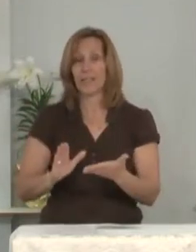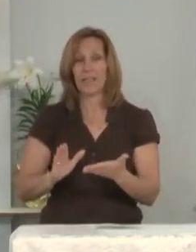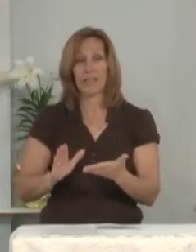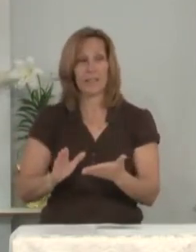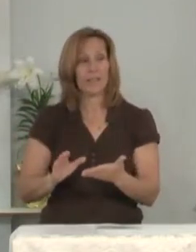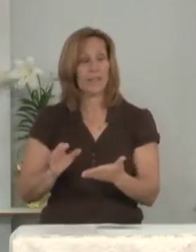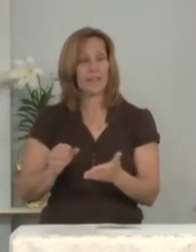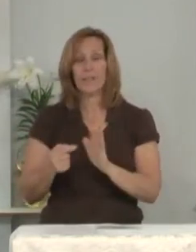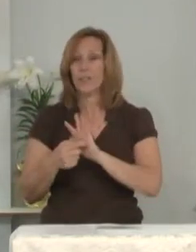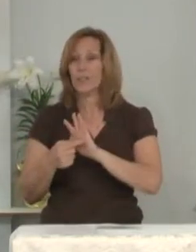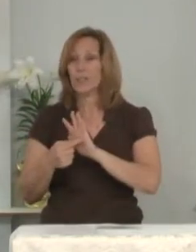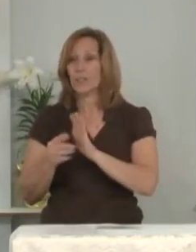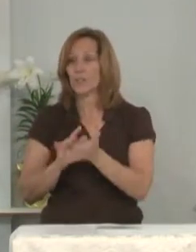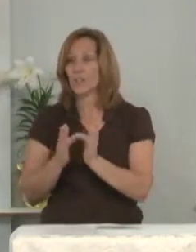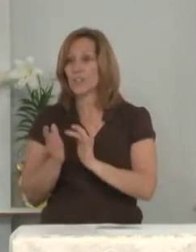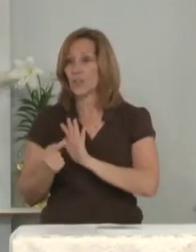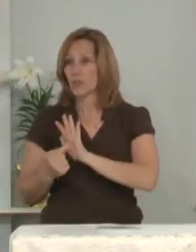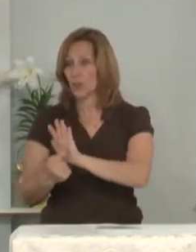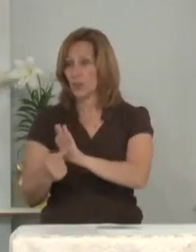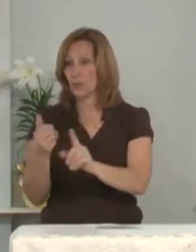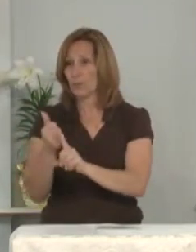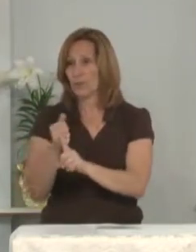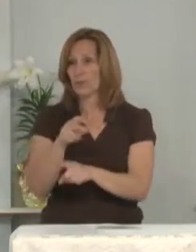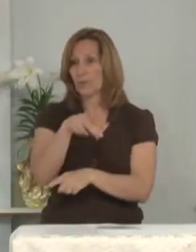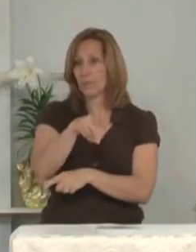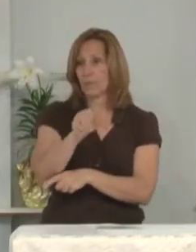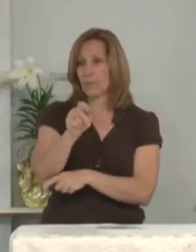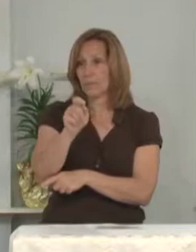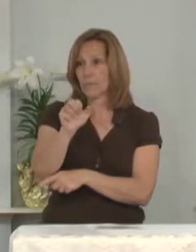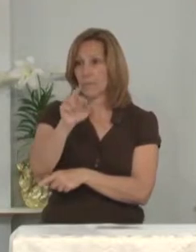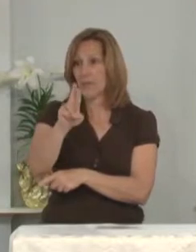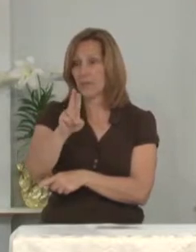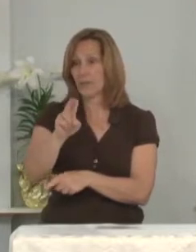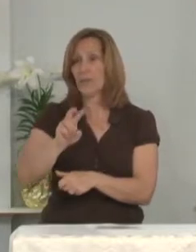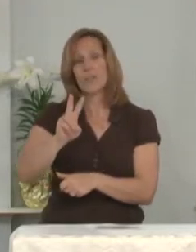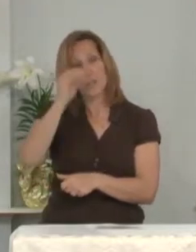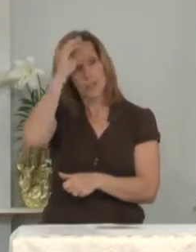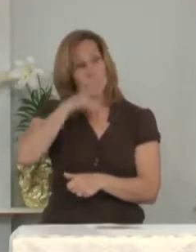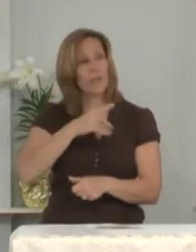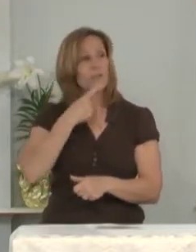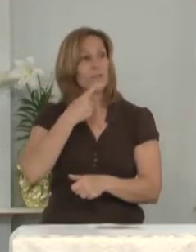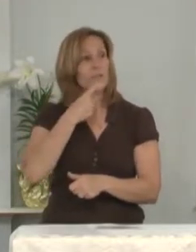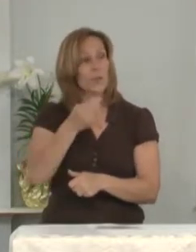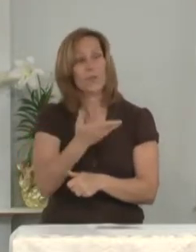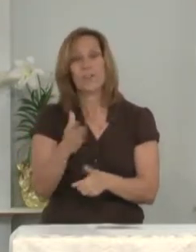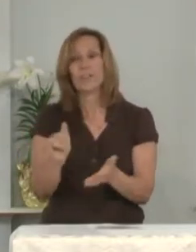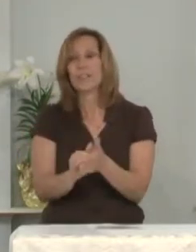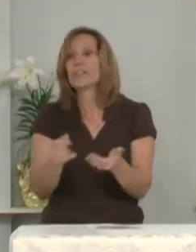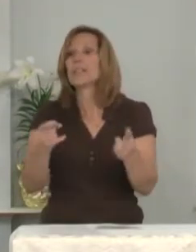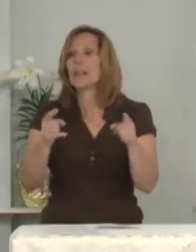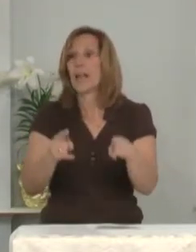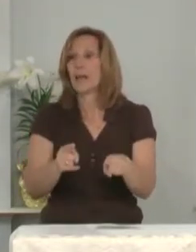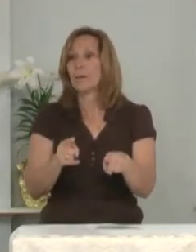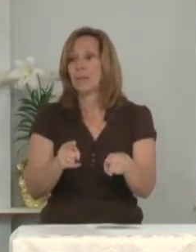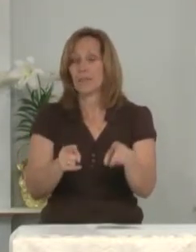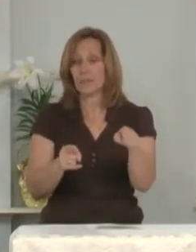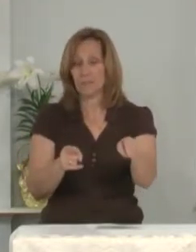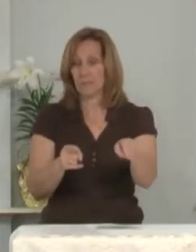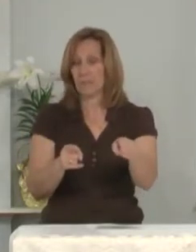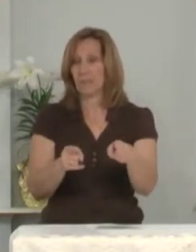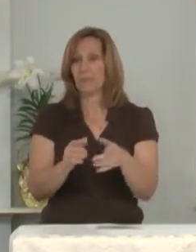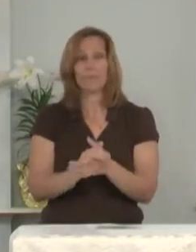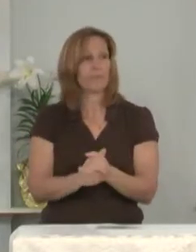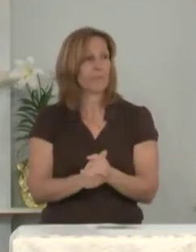He showed himself to Peter. Then the two men told the things that had happened on the road.